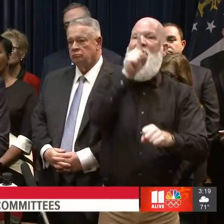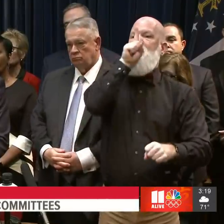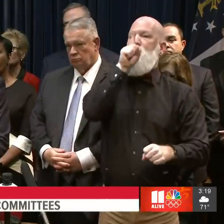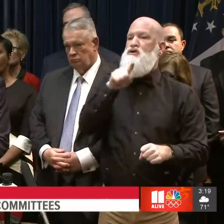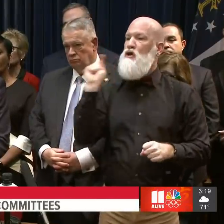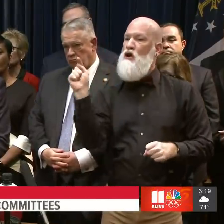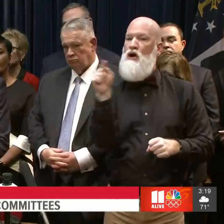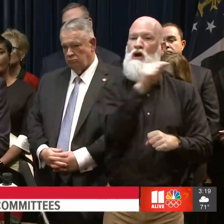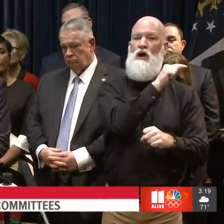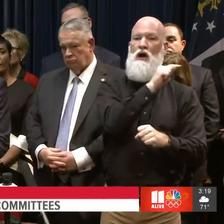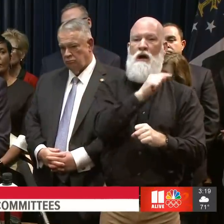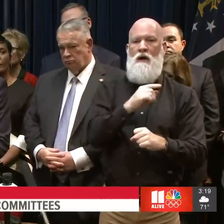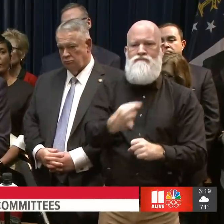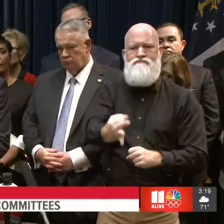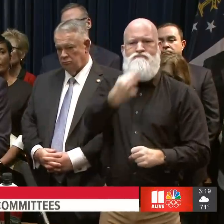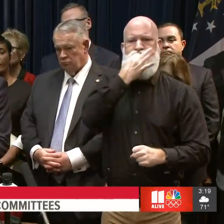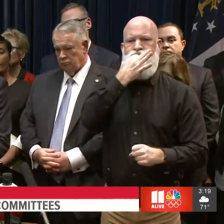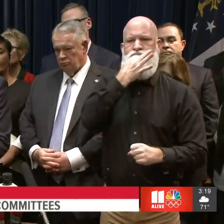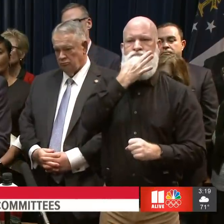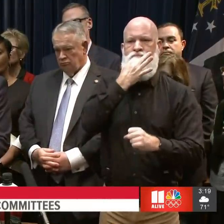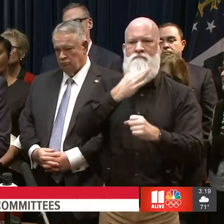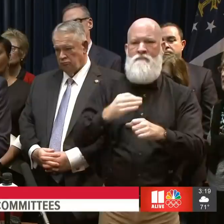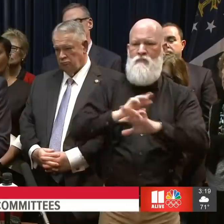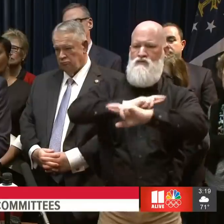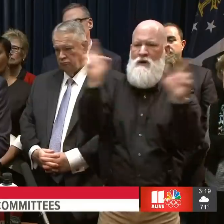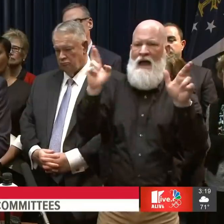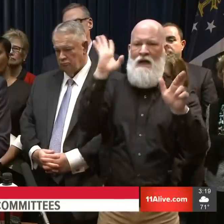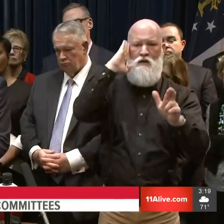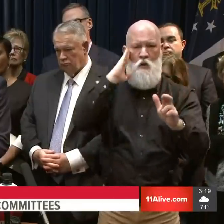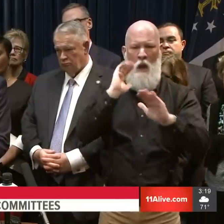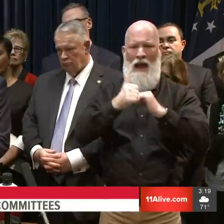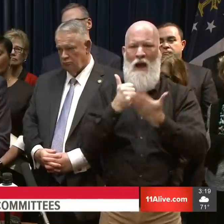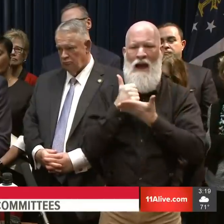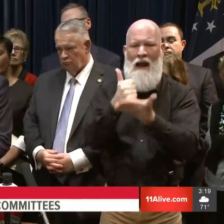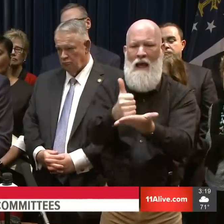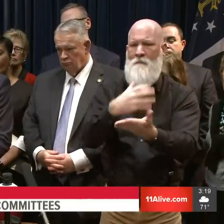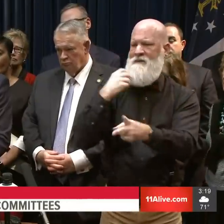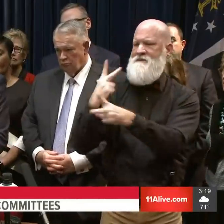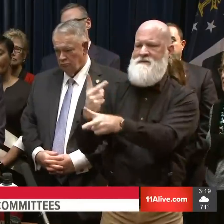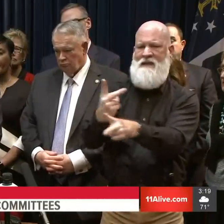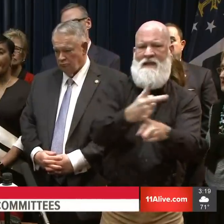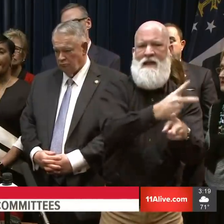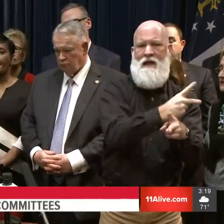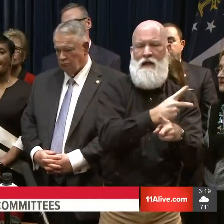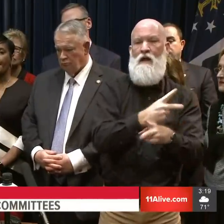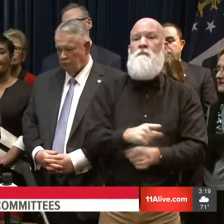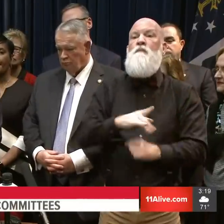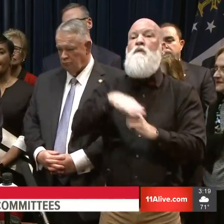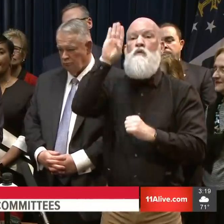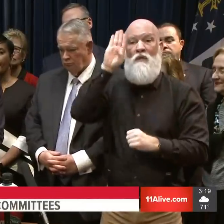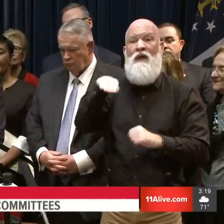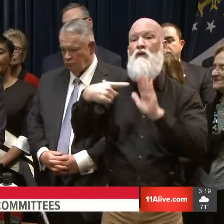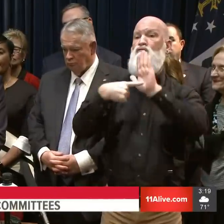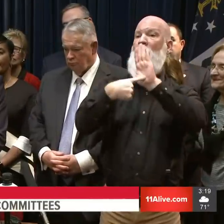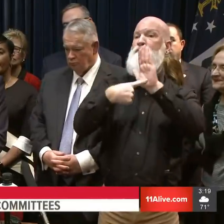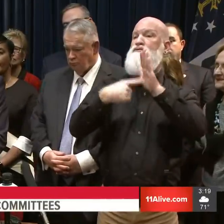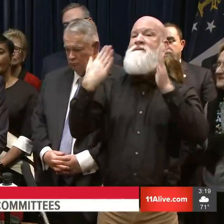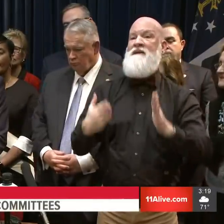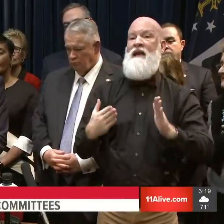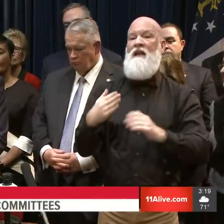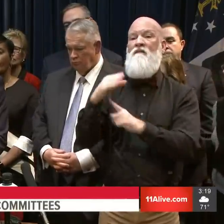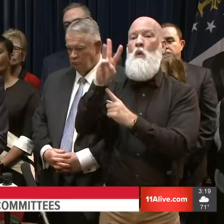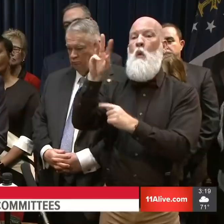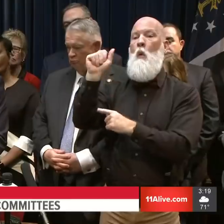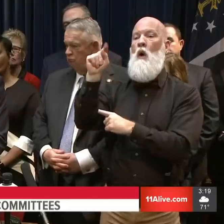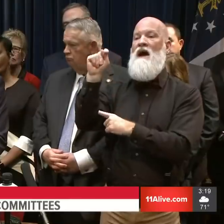with providing frontline medical care. As you all know, Representative Watson or Dr. Watson is a veteran in this